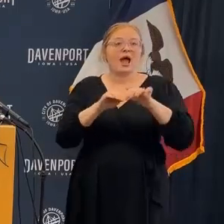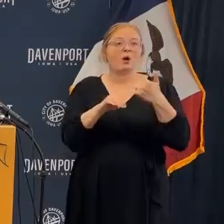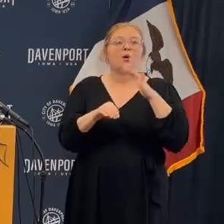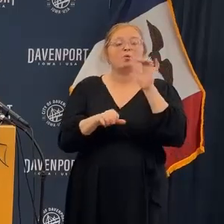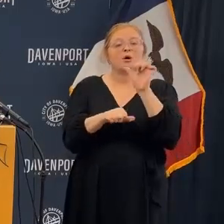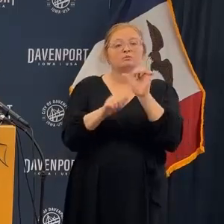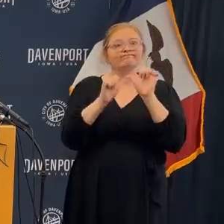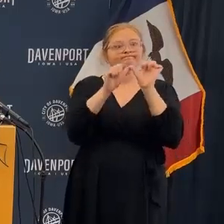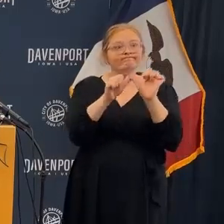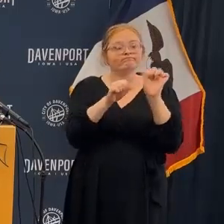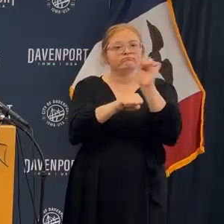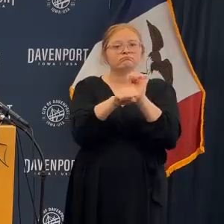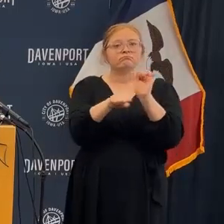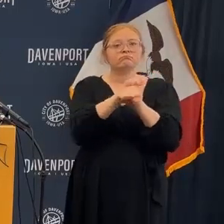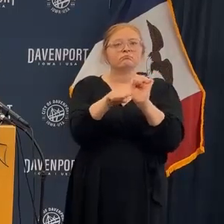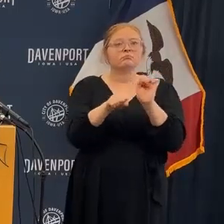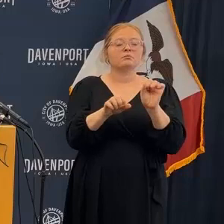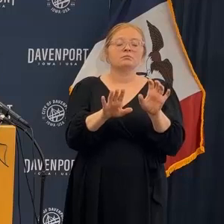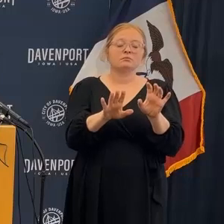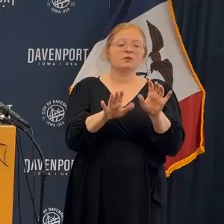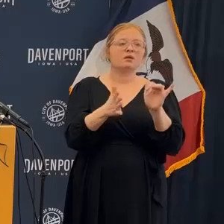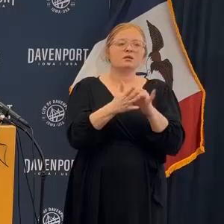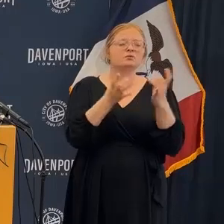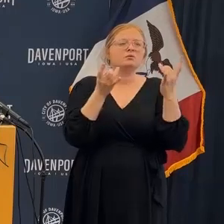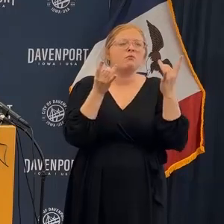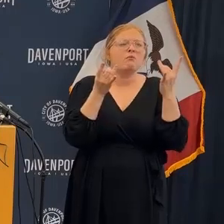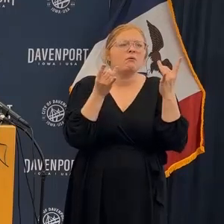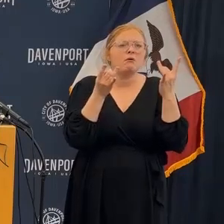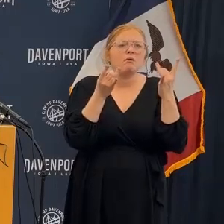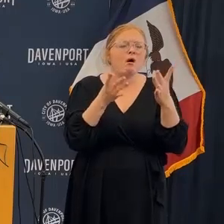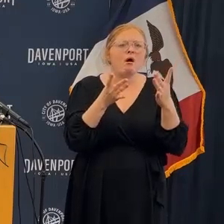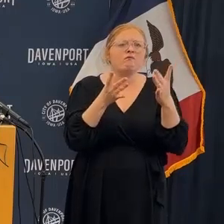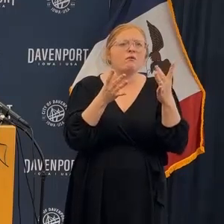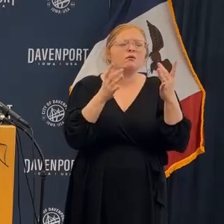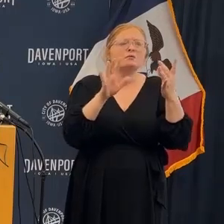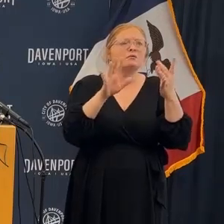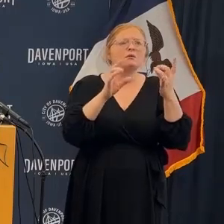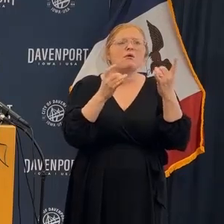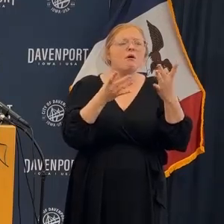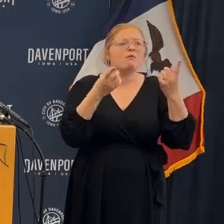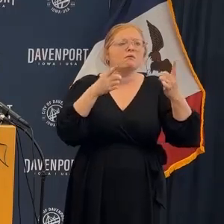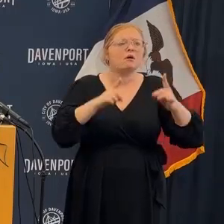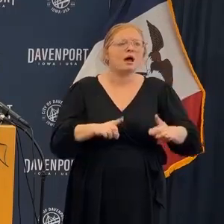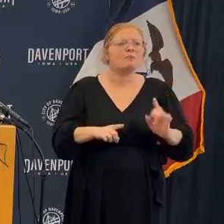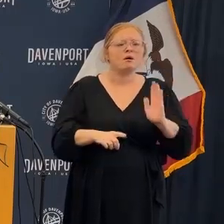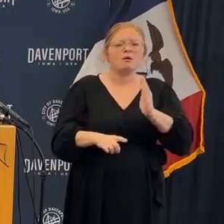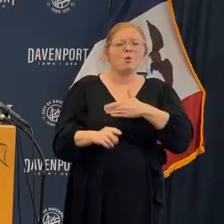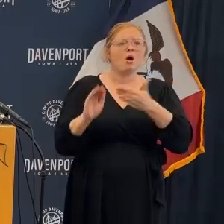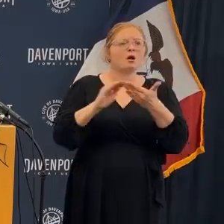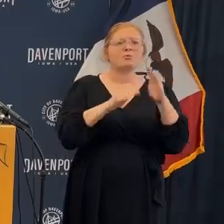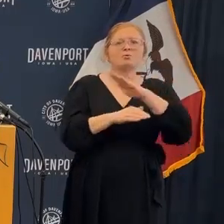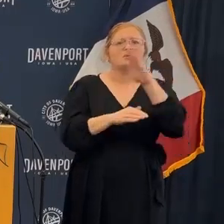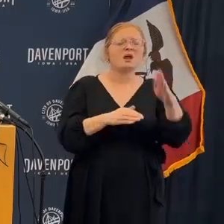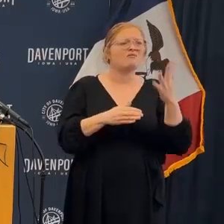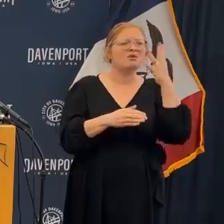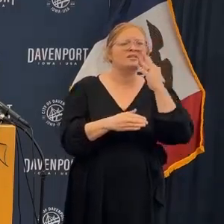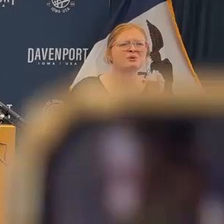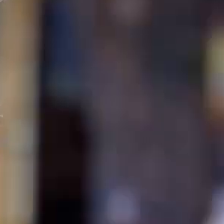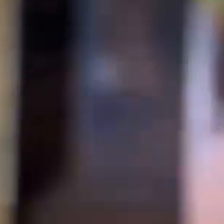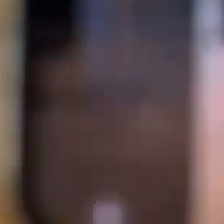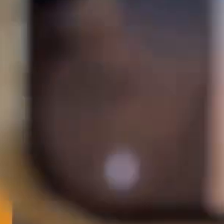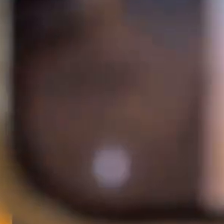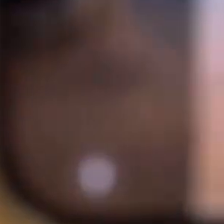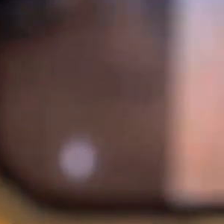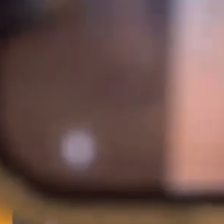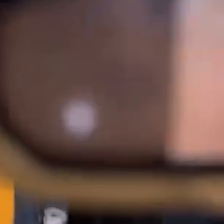how we can continue to work with this. So, again, this is a tragedy. This is a horrific event that our community has never experienced